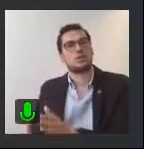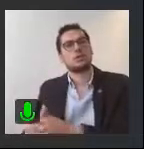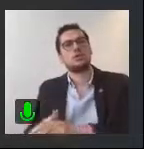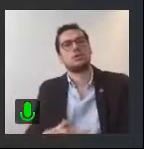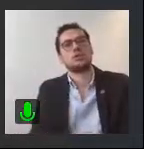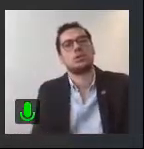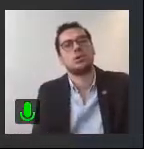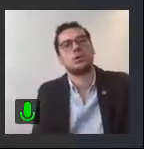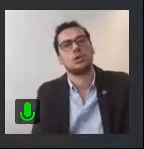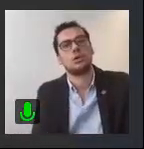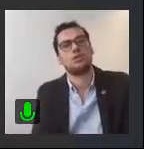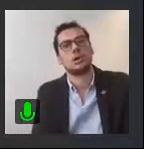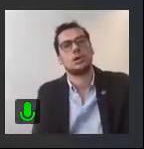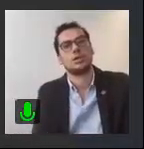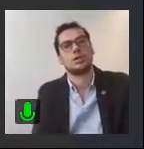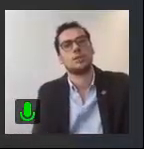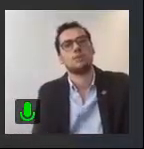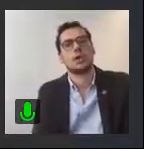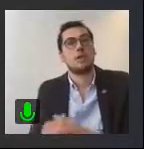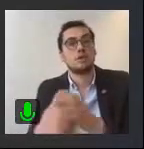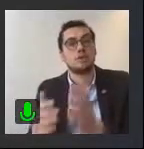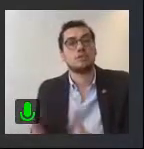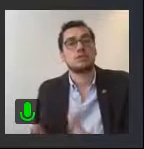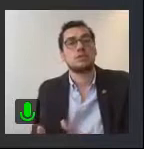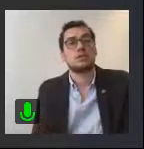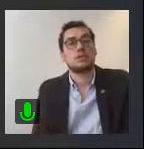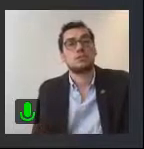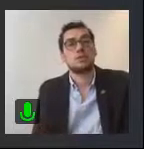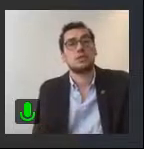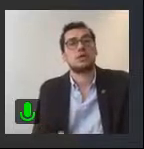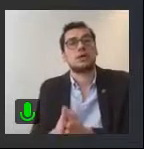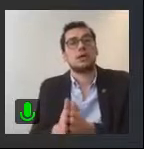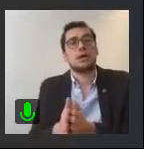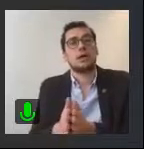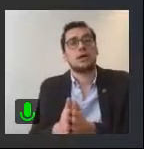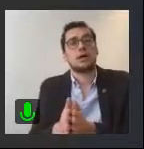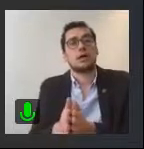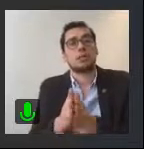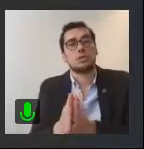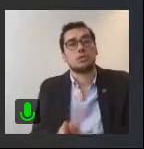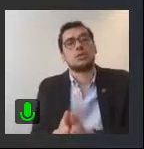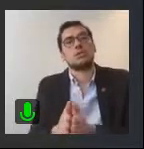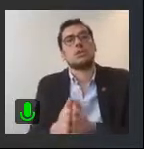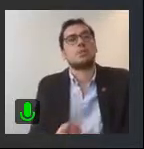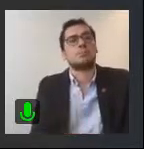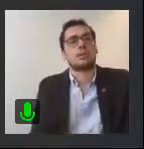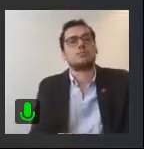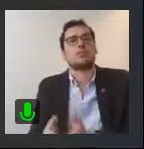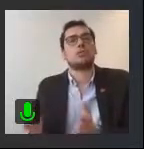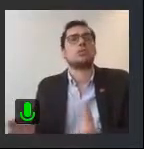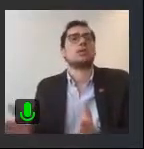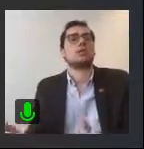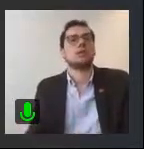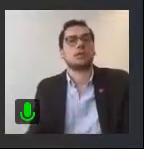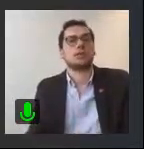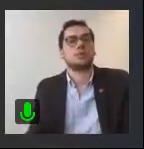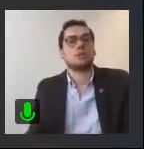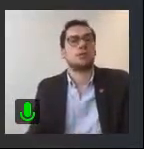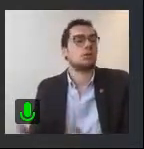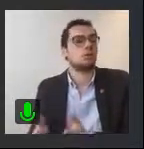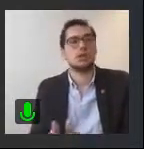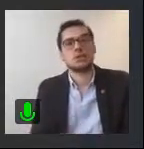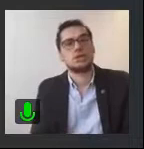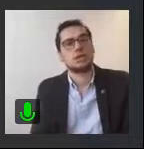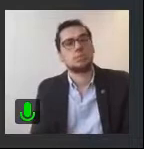with cohesion financing. So, for instance, it means what is the regional impact of the European Green Deal?